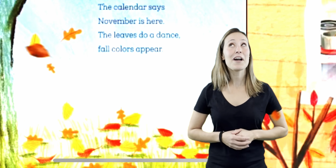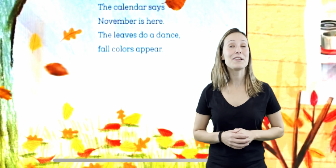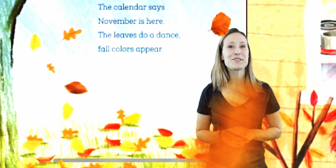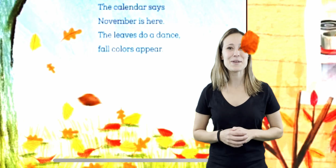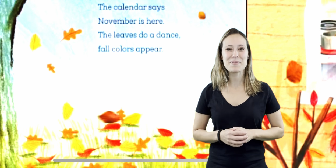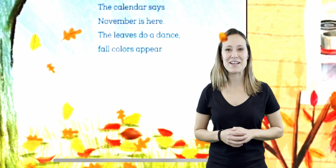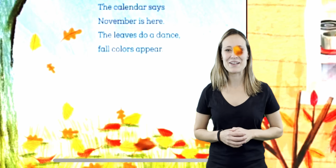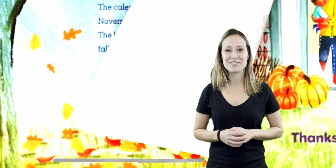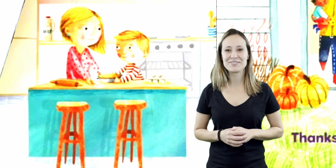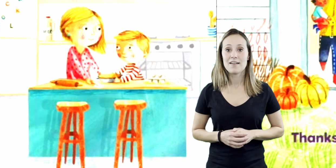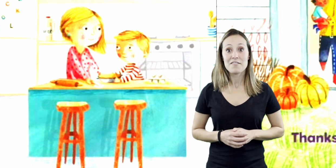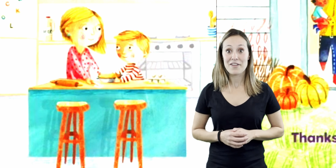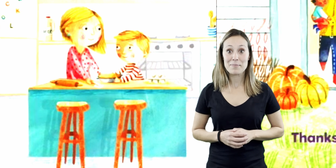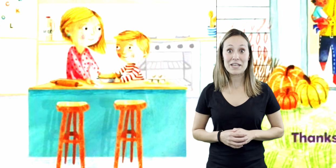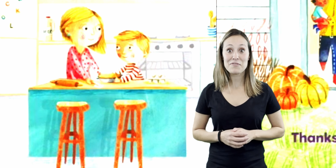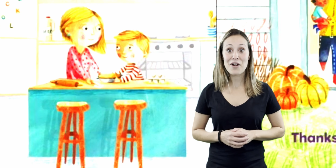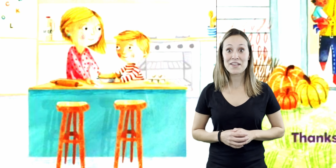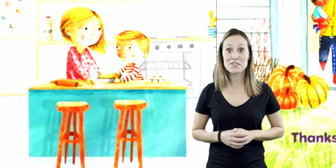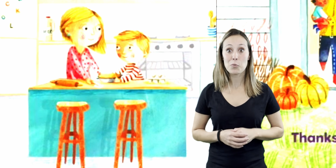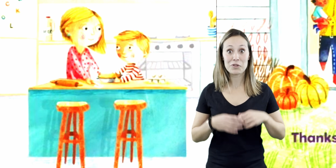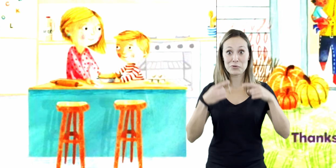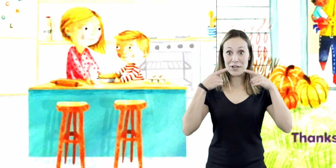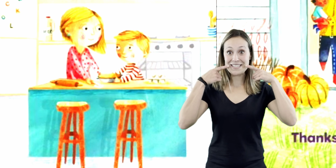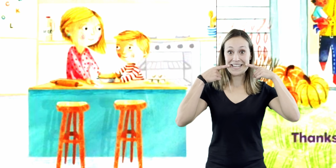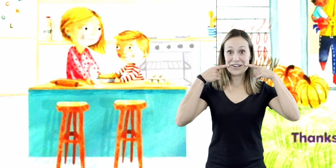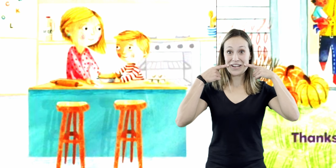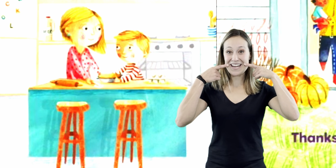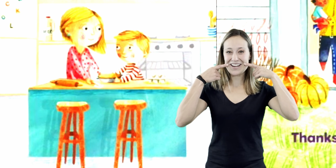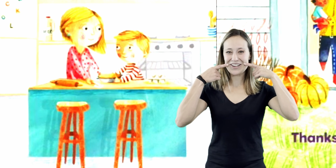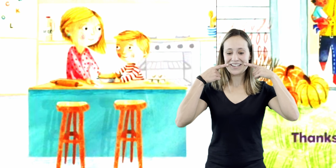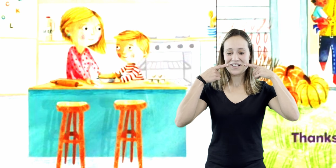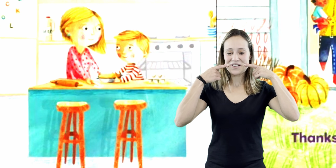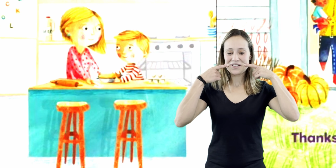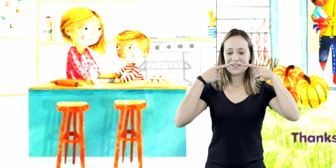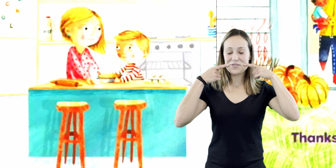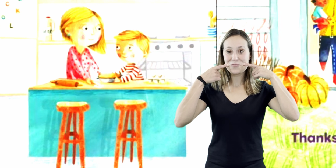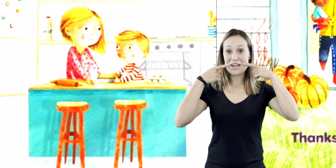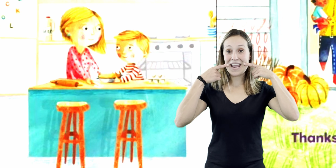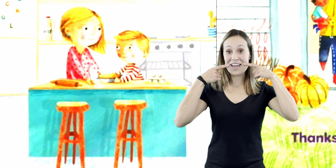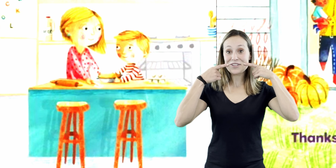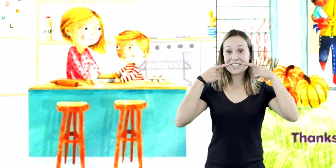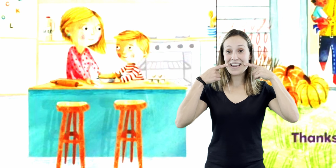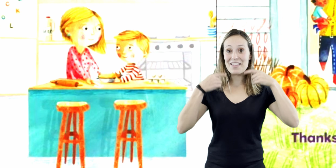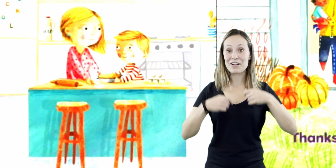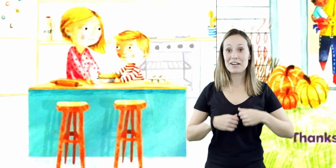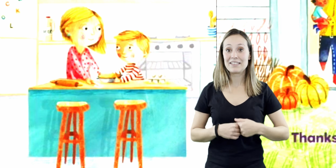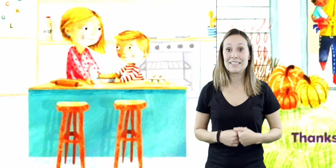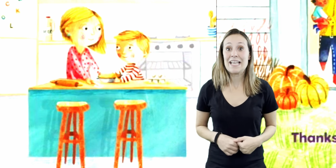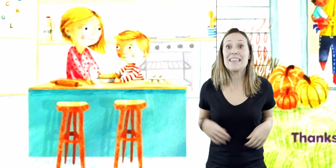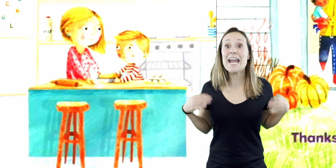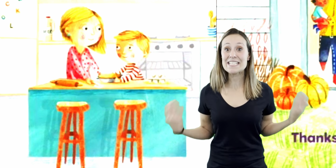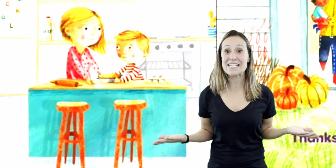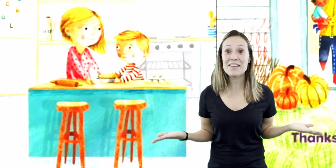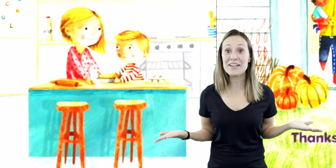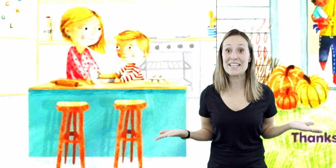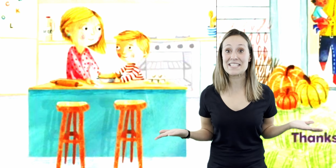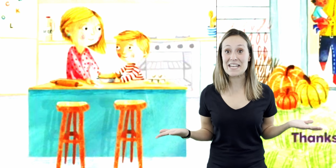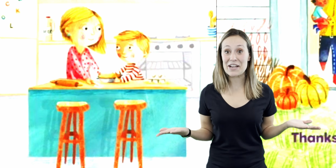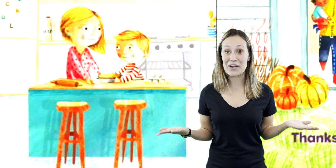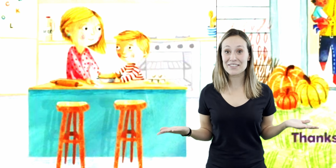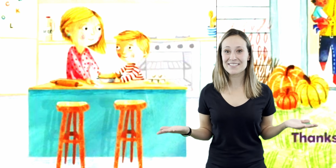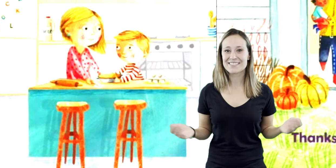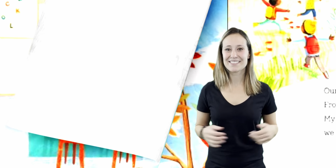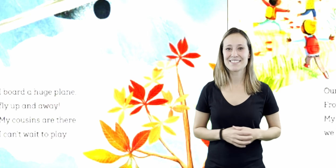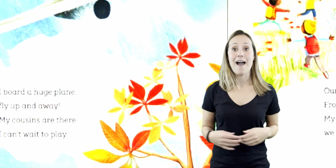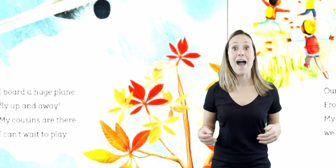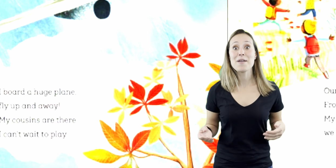fall colors appear. Family and friends with grins ear to ear. We gather together. Thanksgiving is